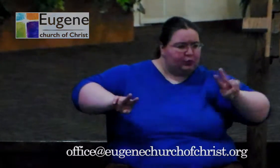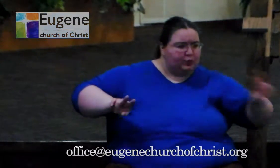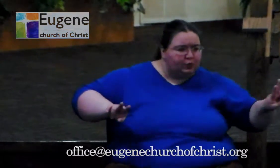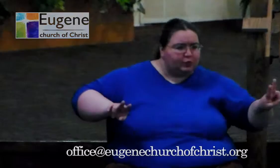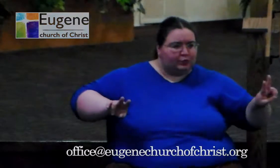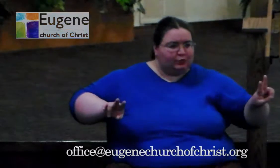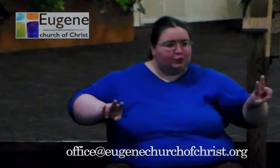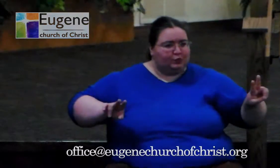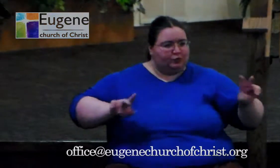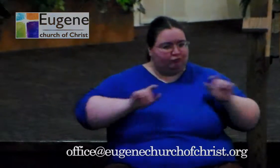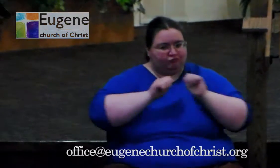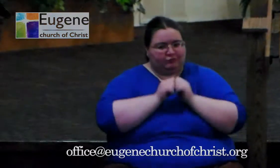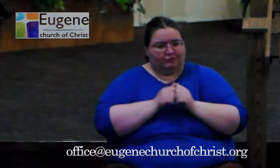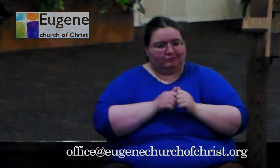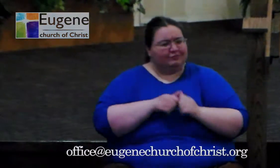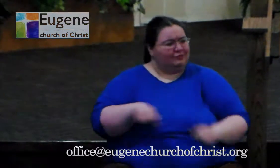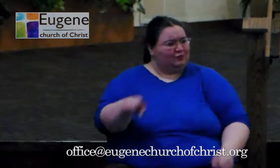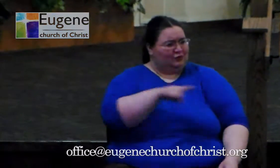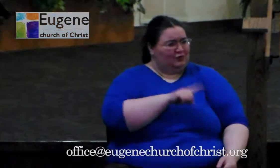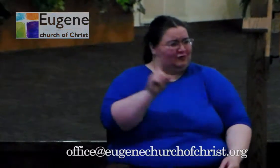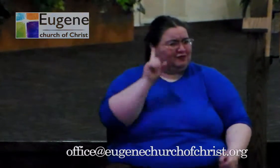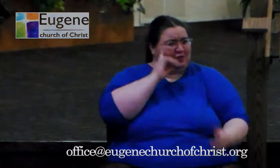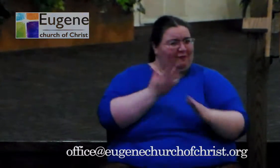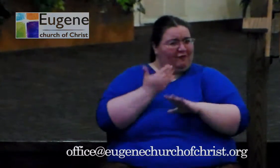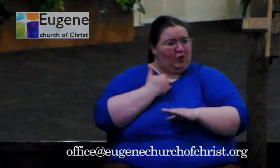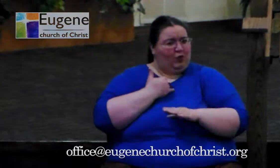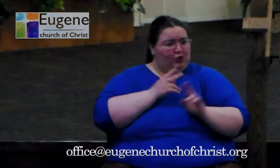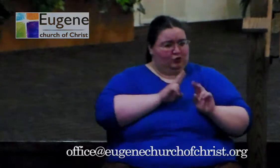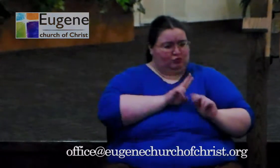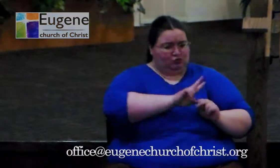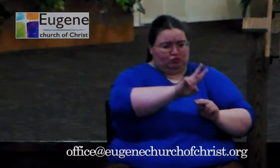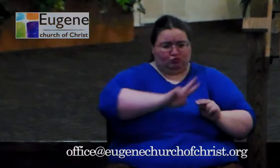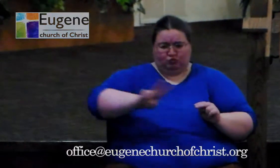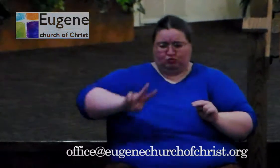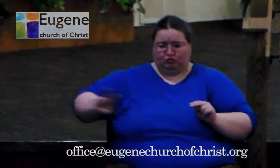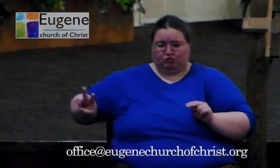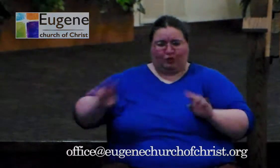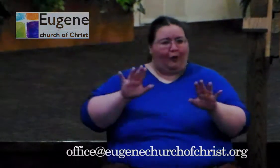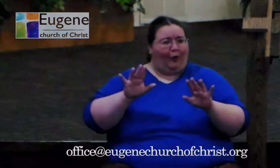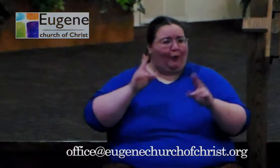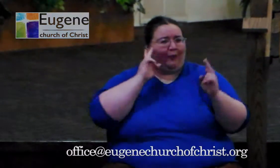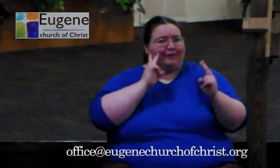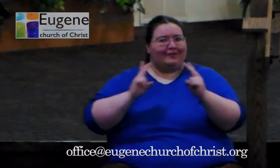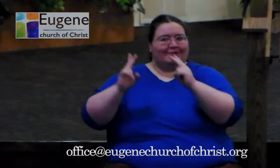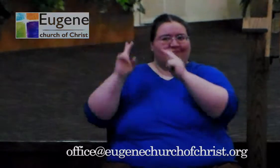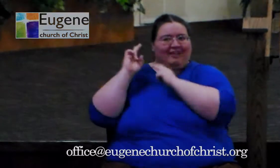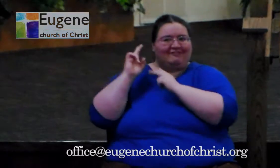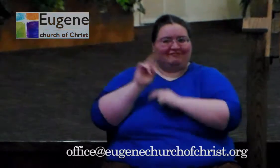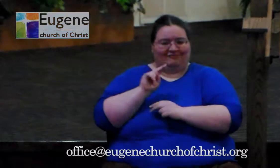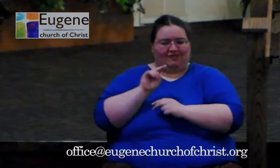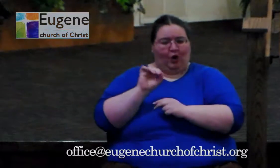Anybody heard this before? Go all the way back to the ark. This is kind of this pattern that God likes to use of